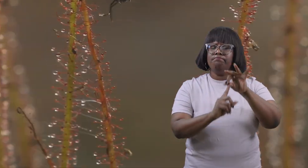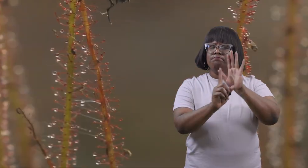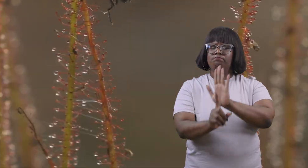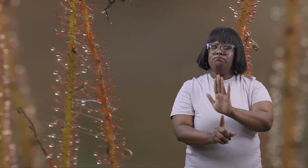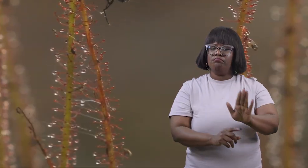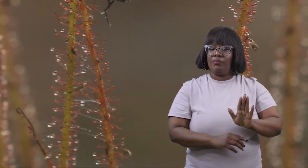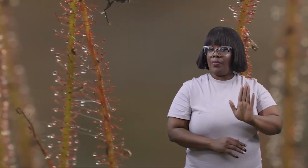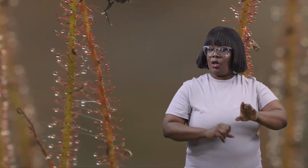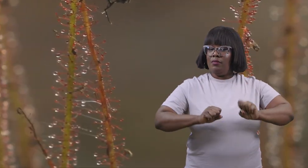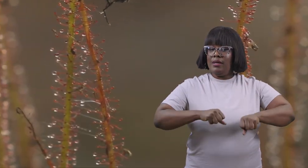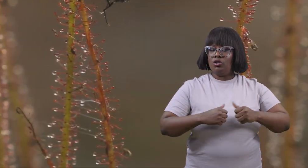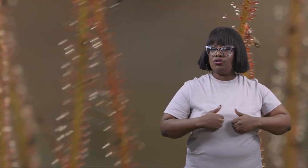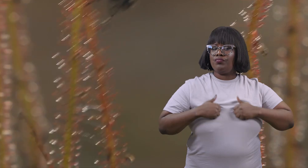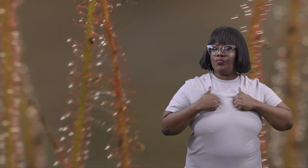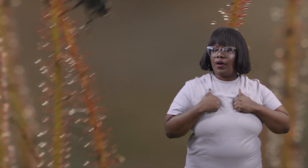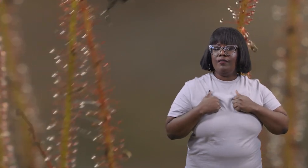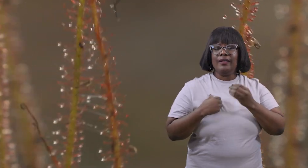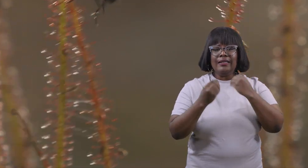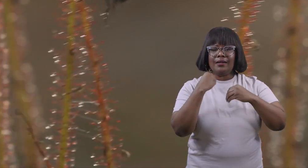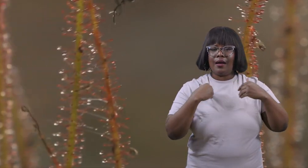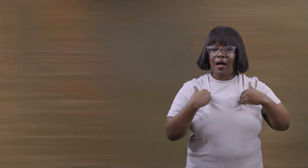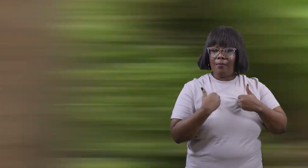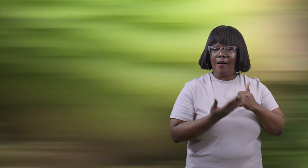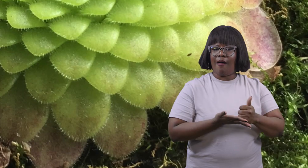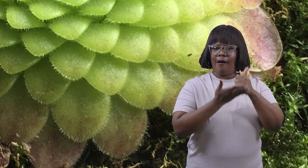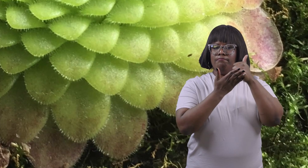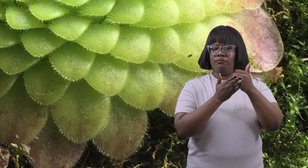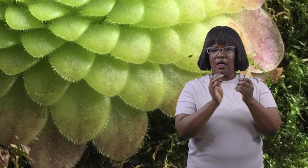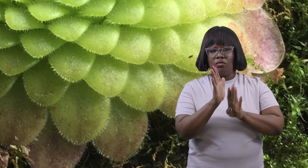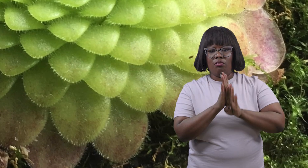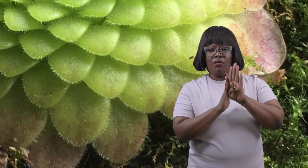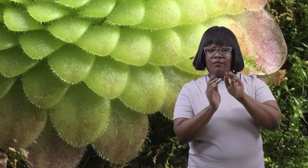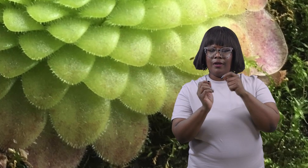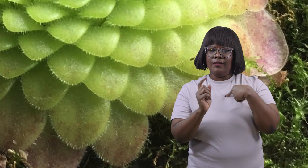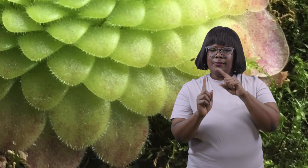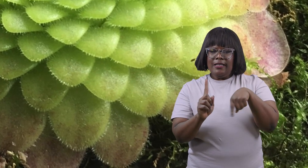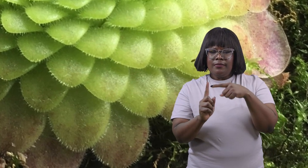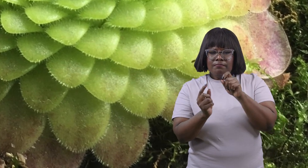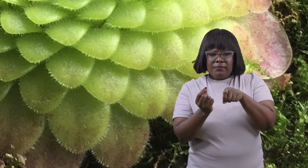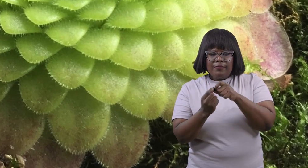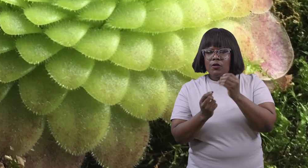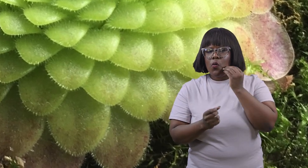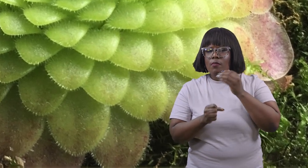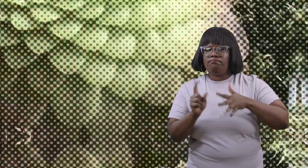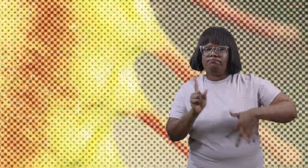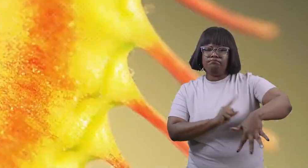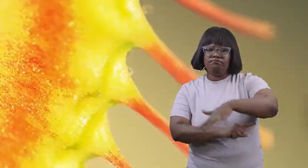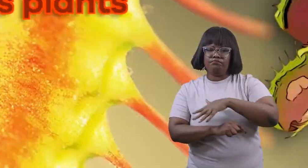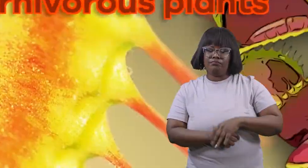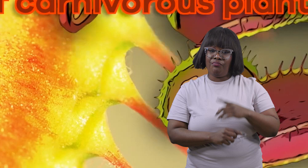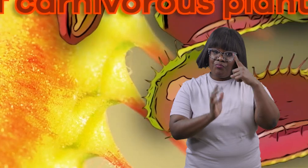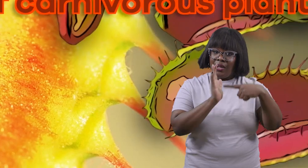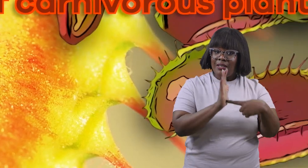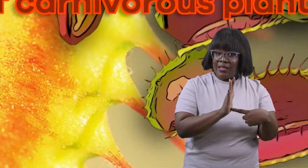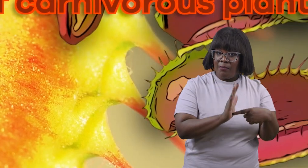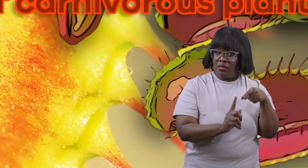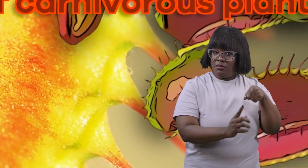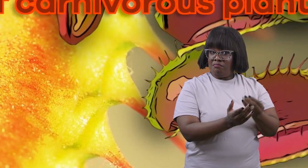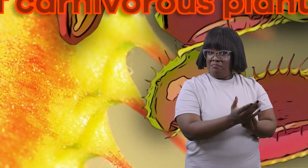their ability to eat animals helps them survive and thrive in their specific habitats examples of carnivorous